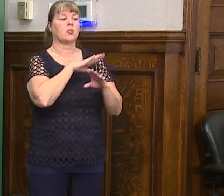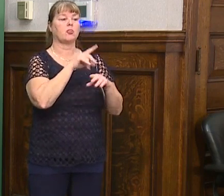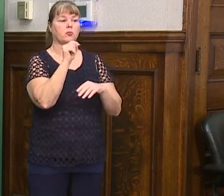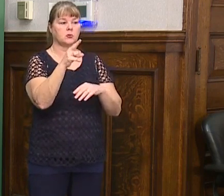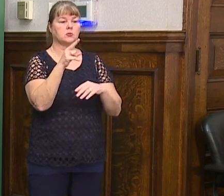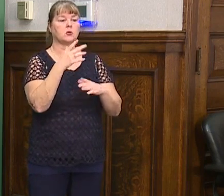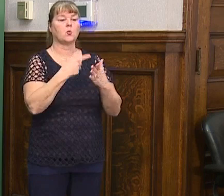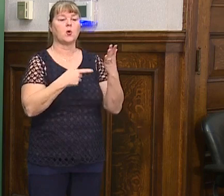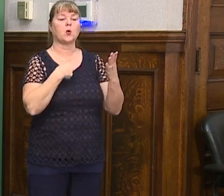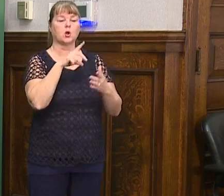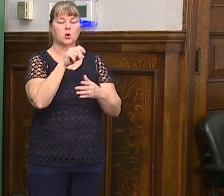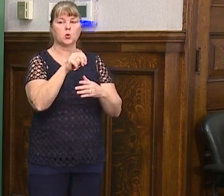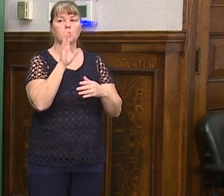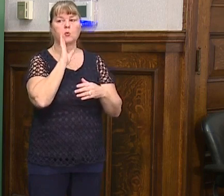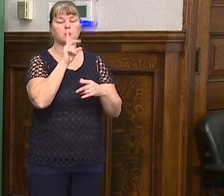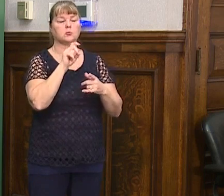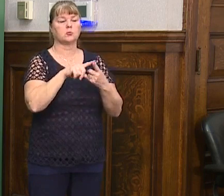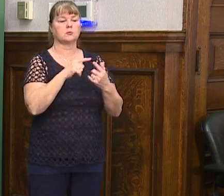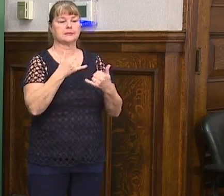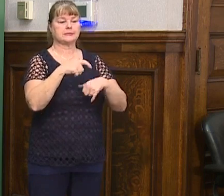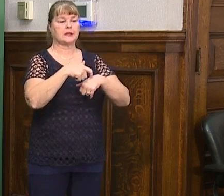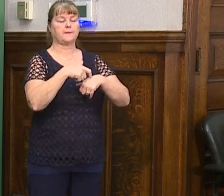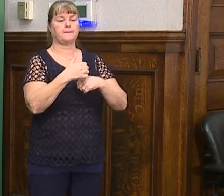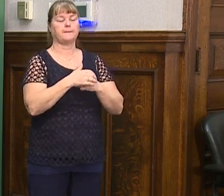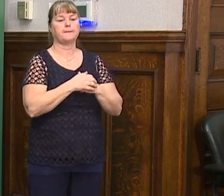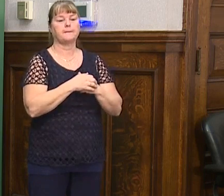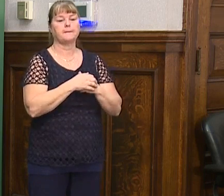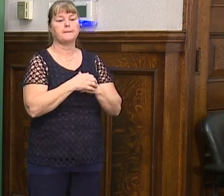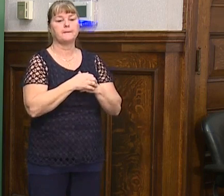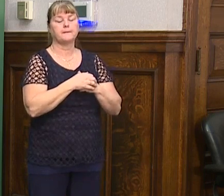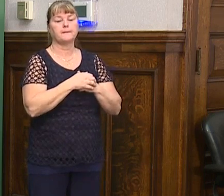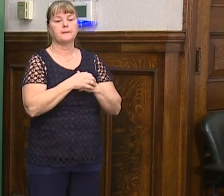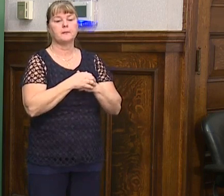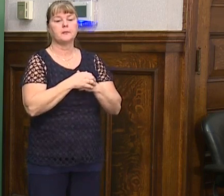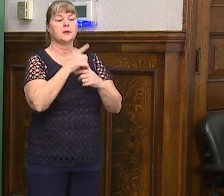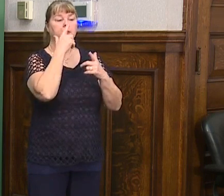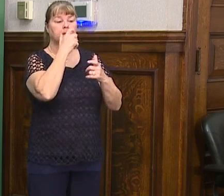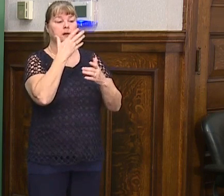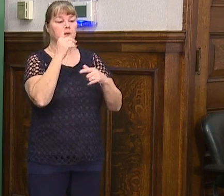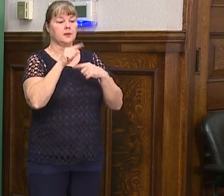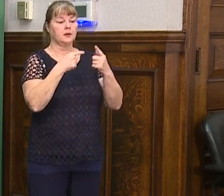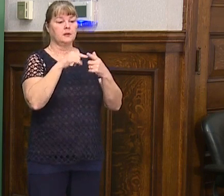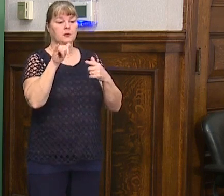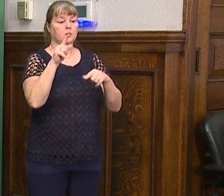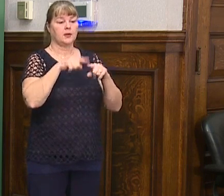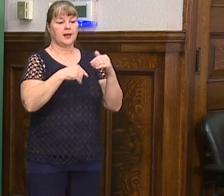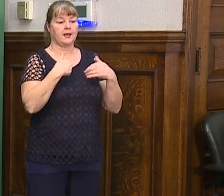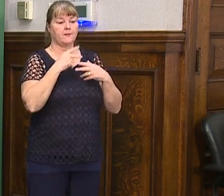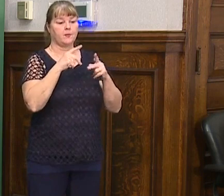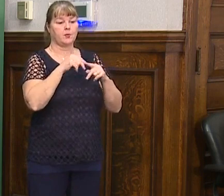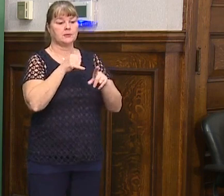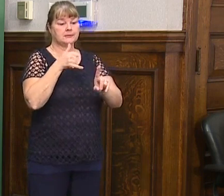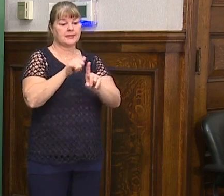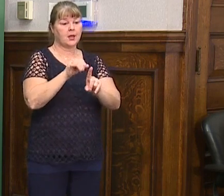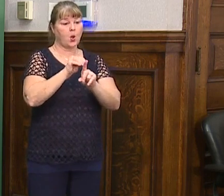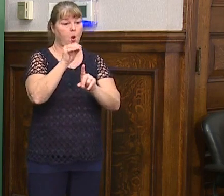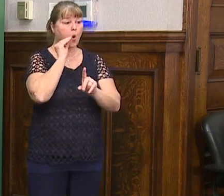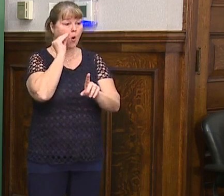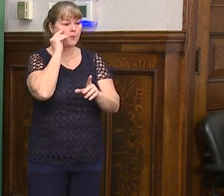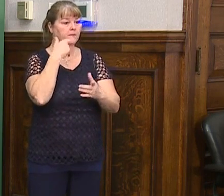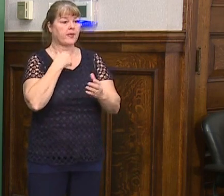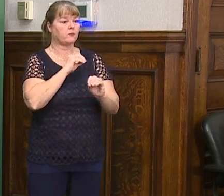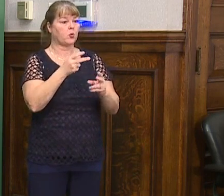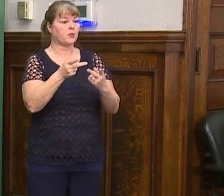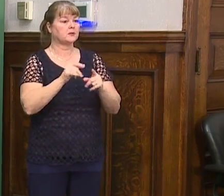efforts have been to the date. Um, you know, the interesting thing about that is you can't have people shelter in place when they have no shelter.